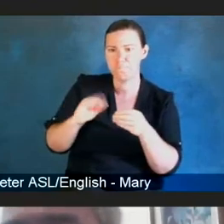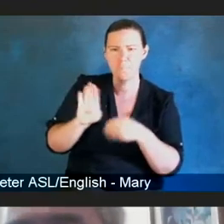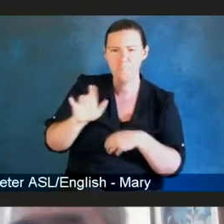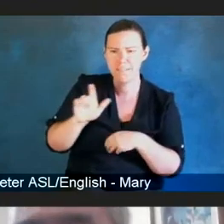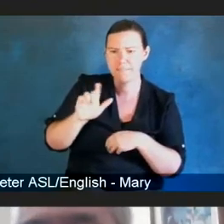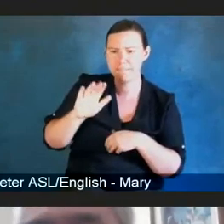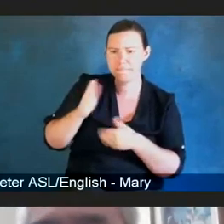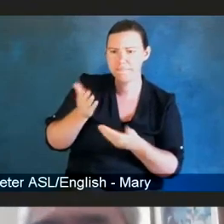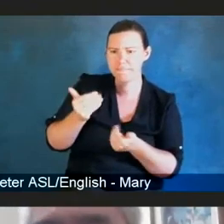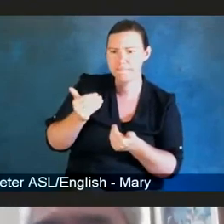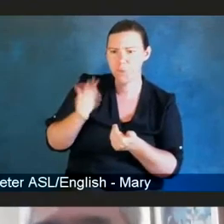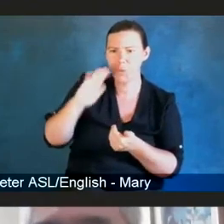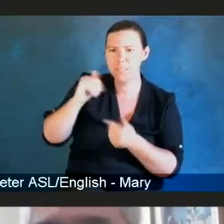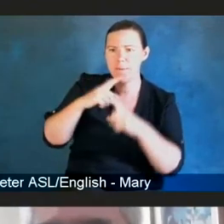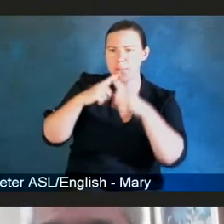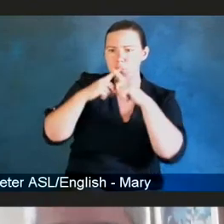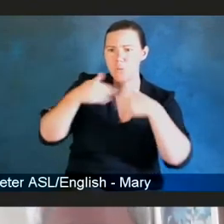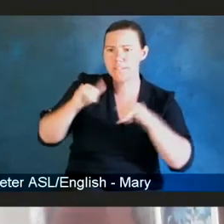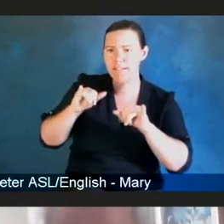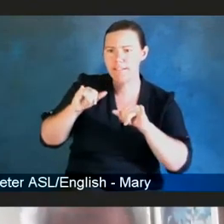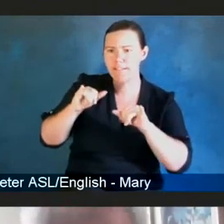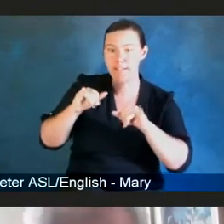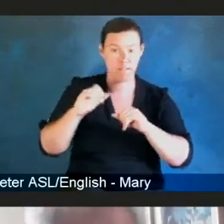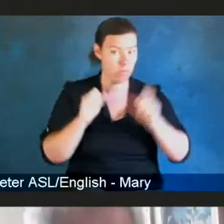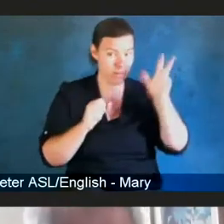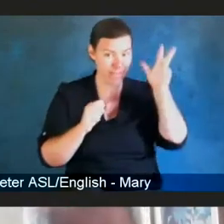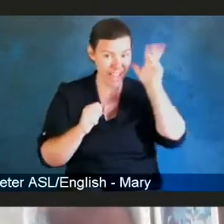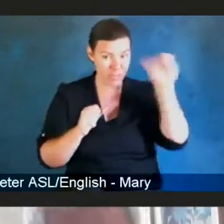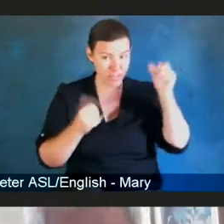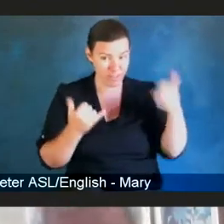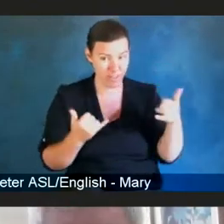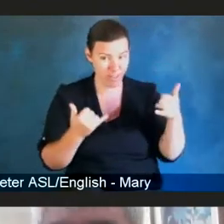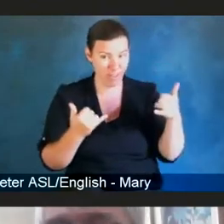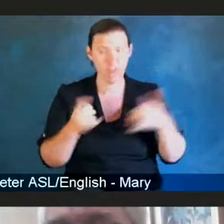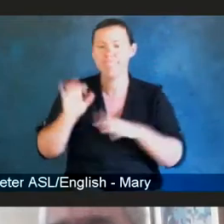Now you should be okay. Can you hear me? Perfect.